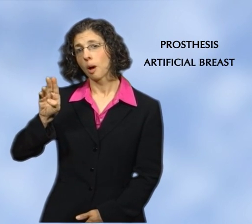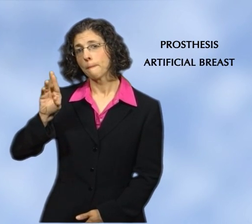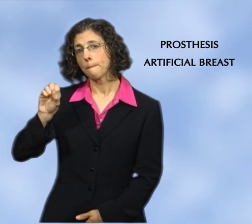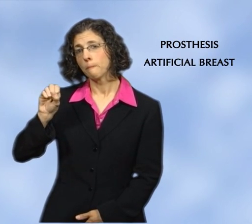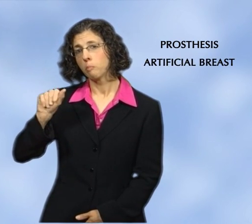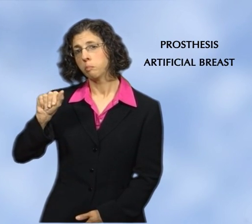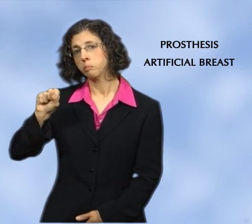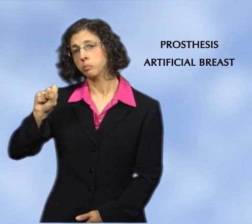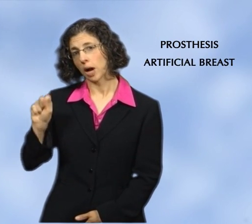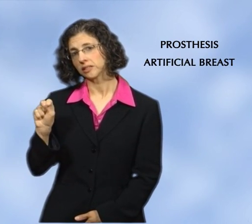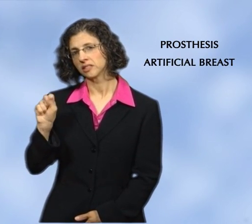breast.